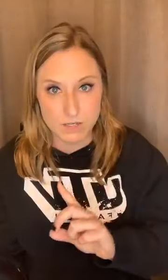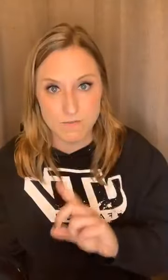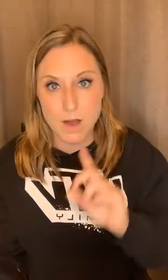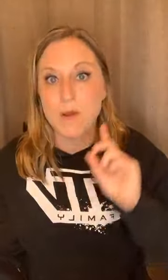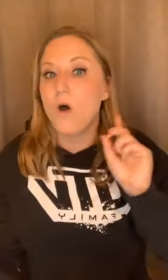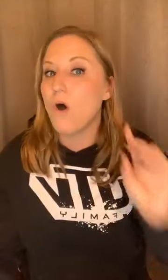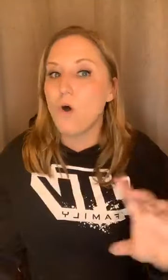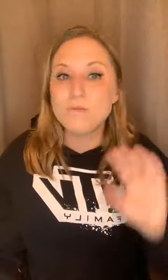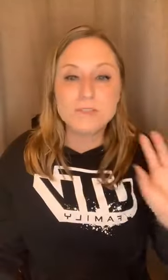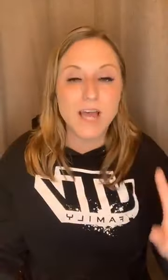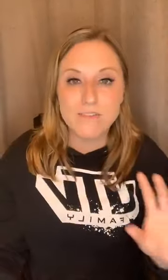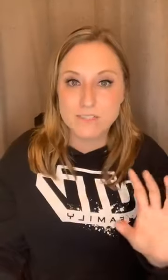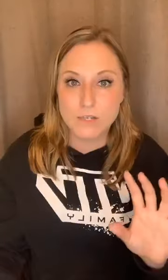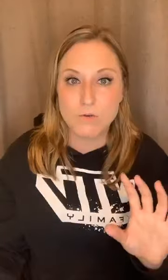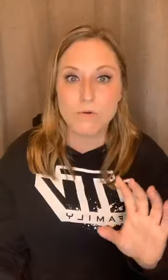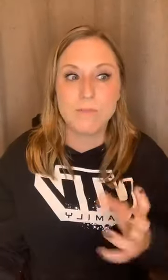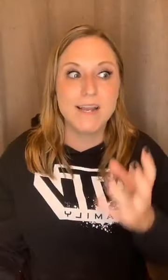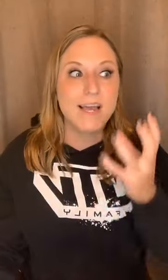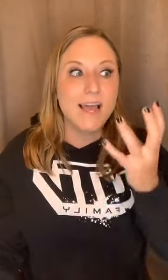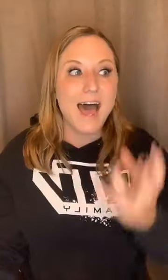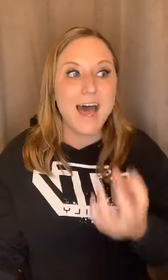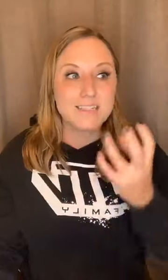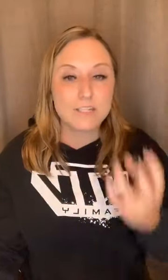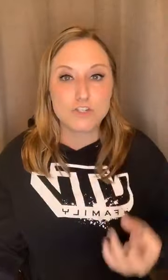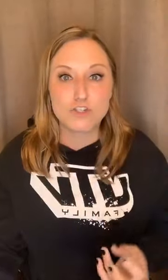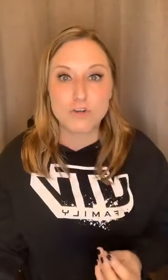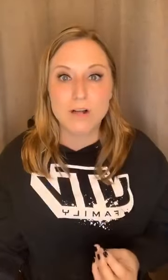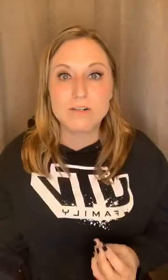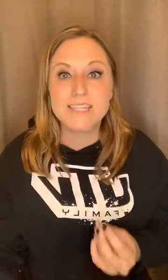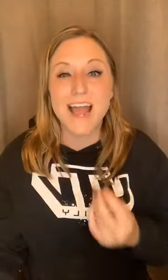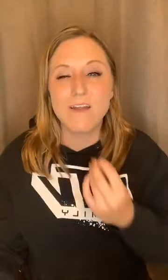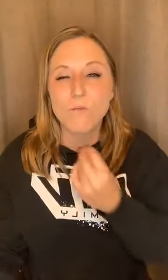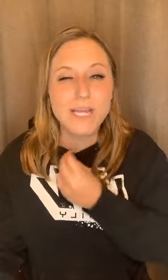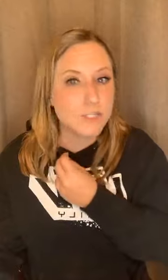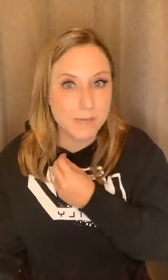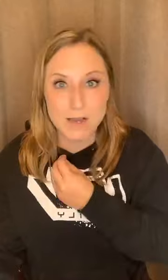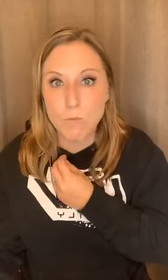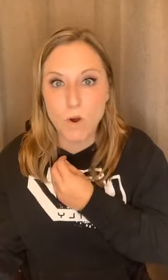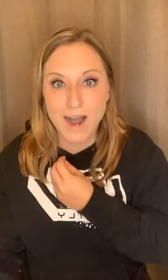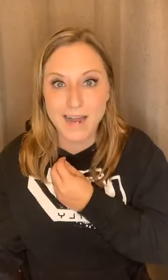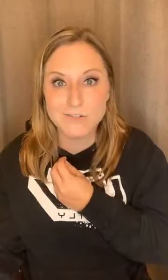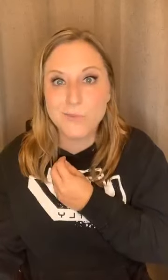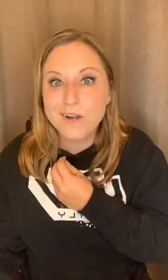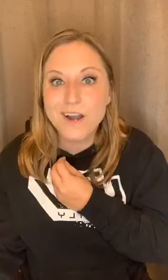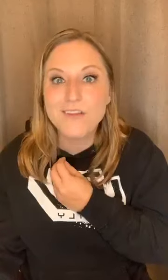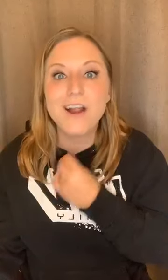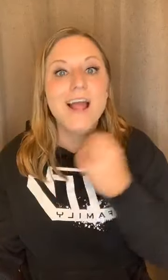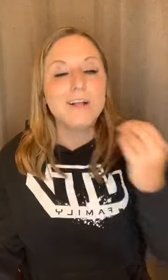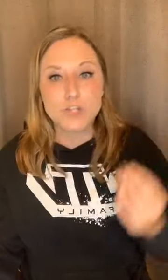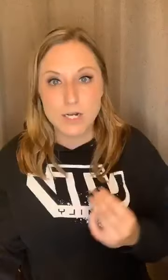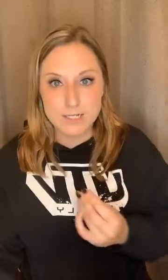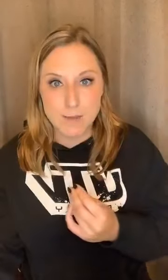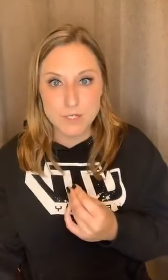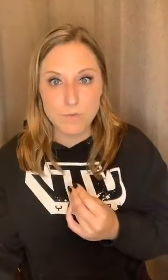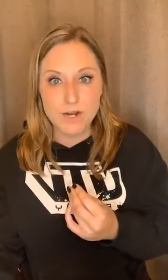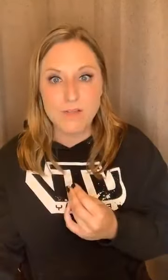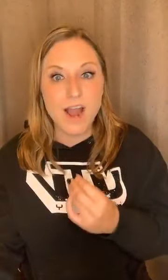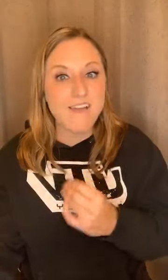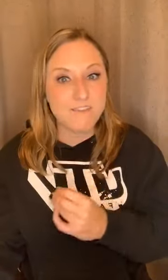up. Almost every single woman has these struggles. And if we can just be more kind to one another and start accepting one another, I feel